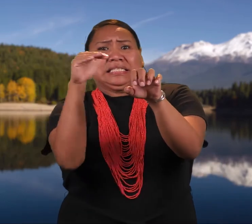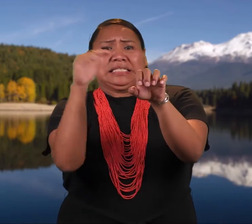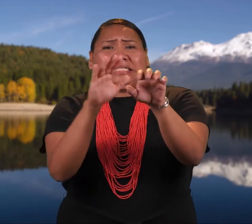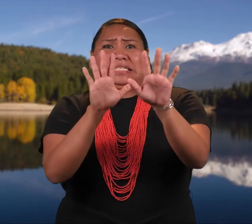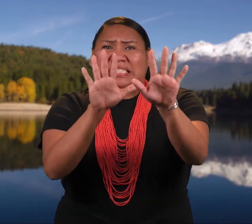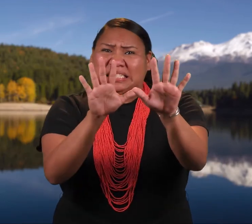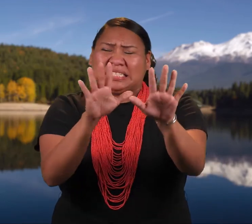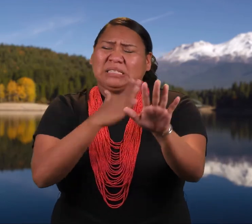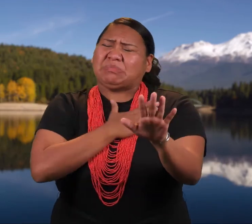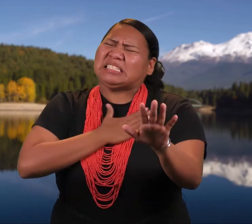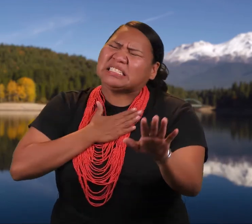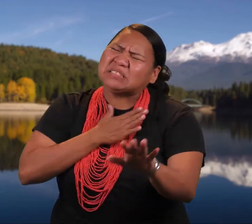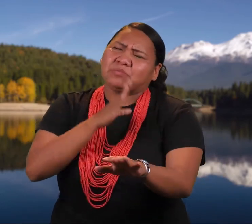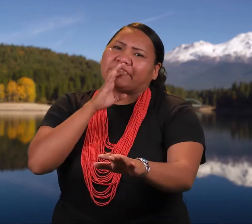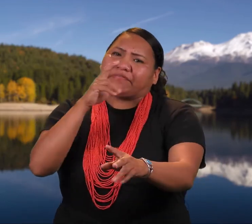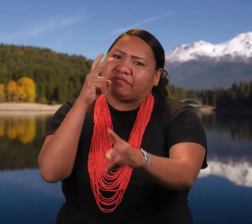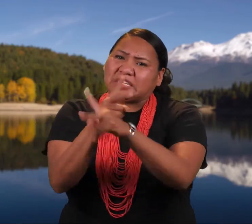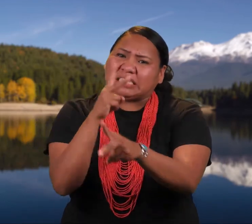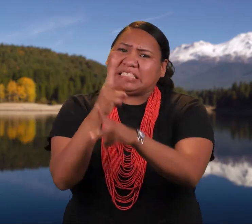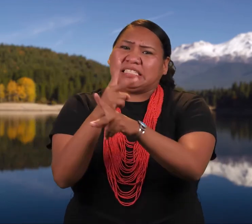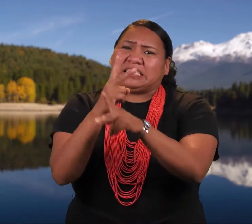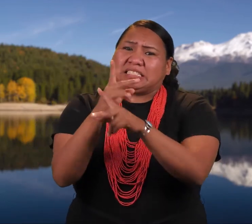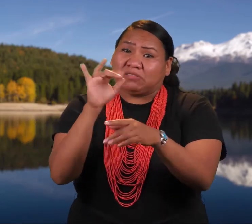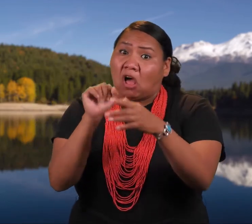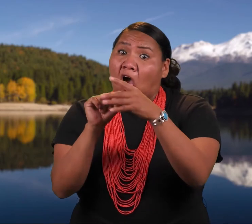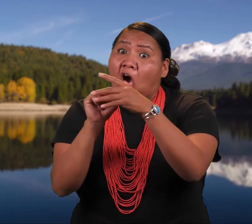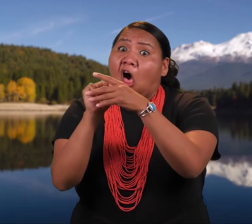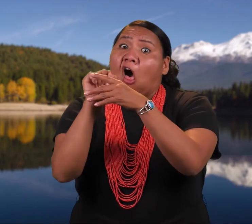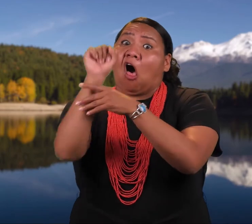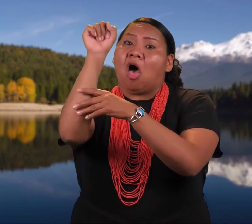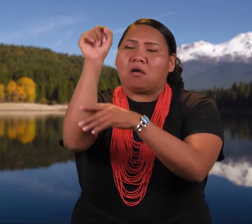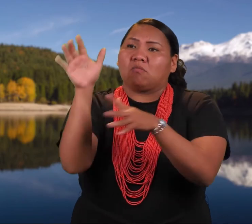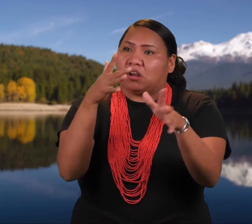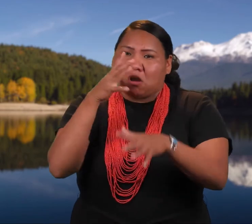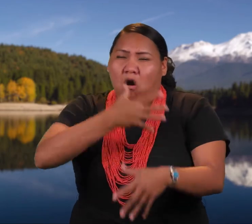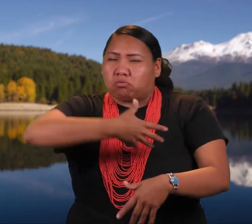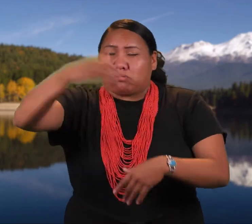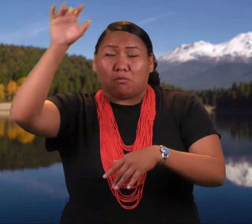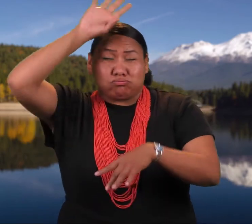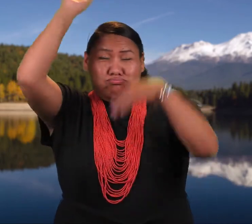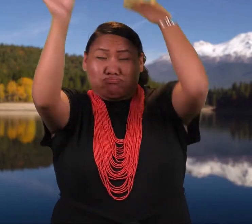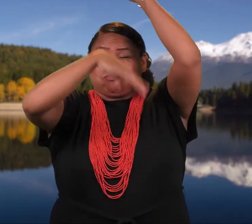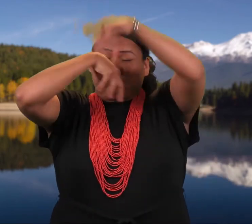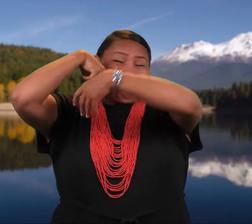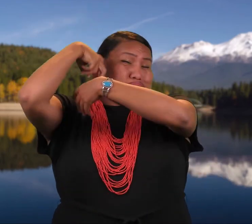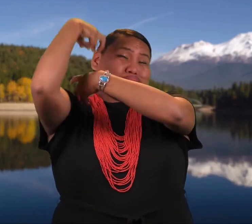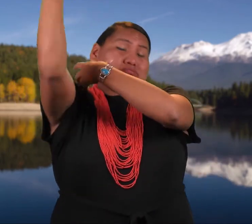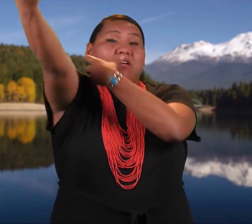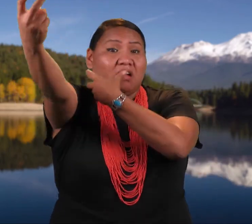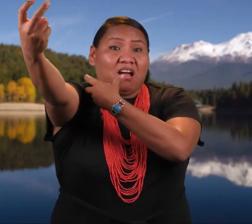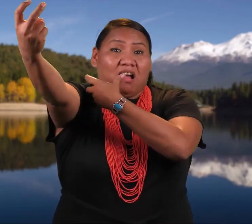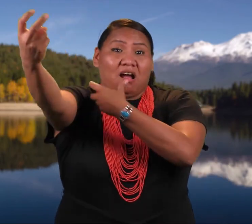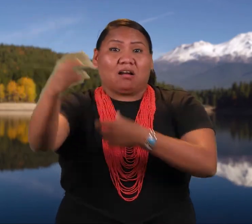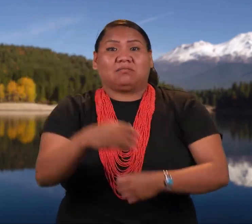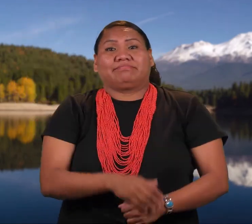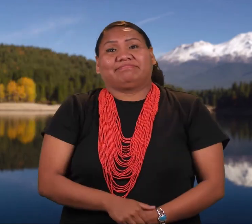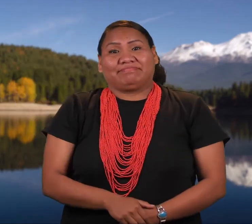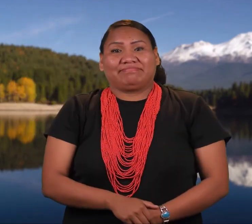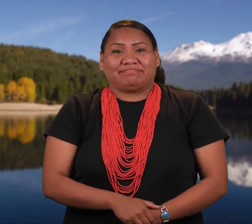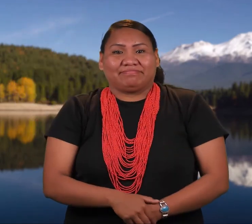As his daughter started up, her father said, but be careful not to stick your head out at the top. If you do, the wind may